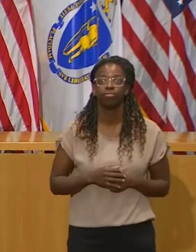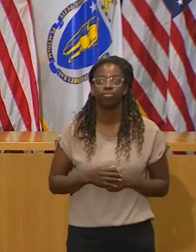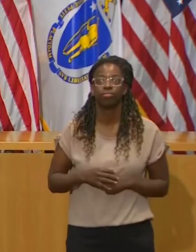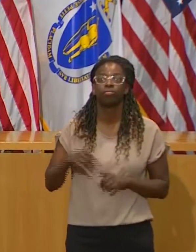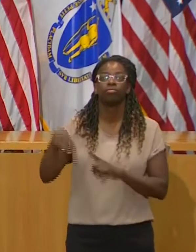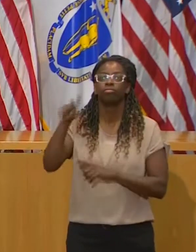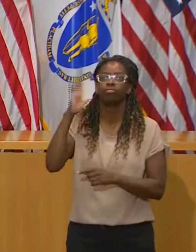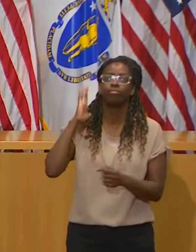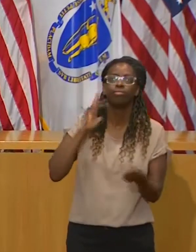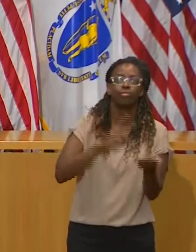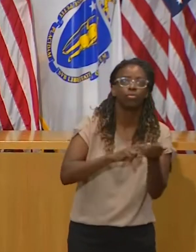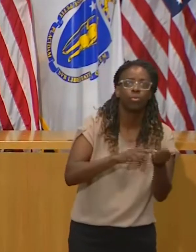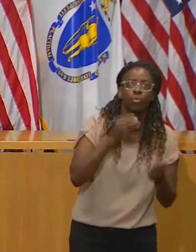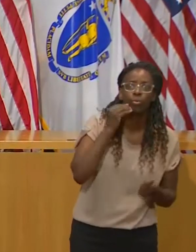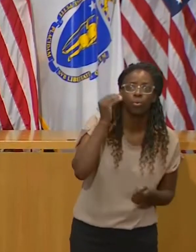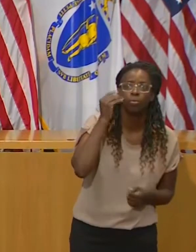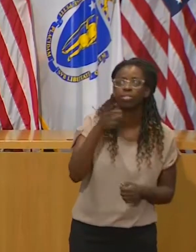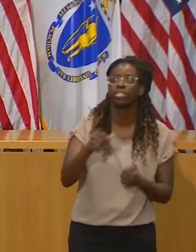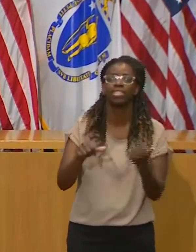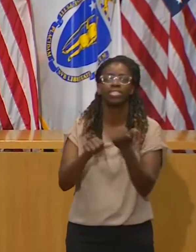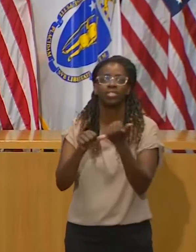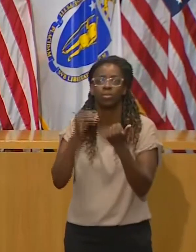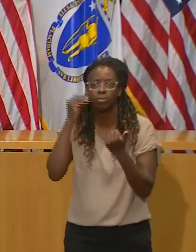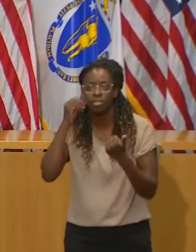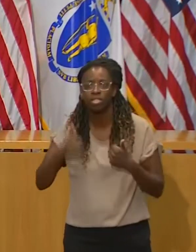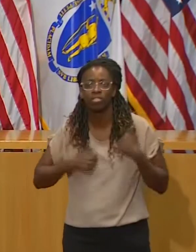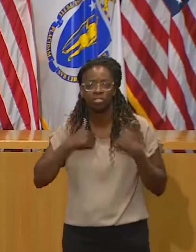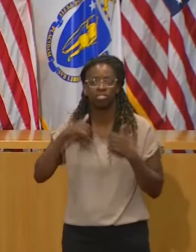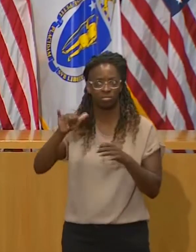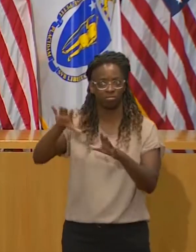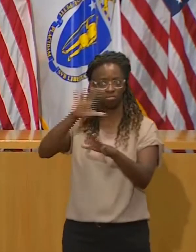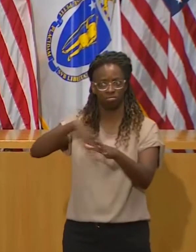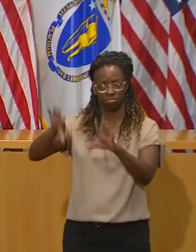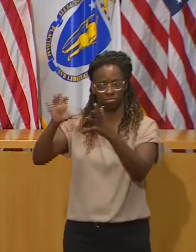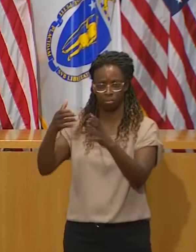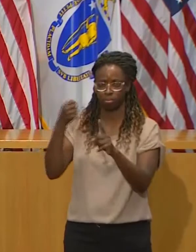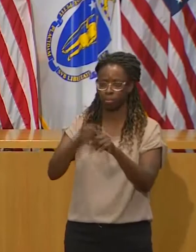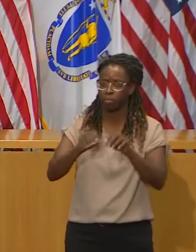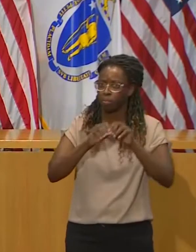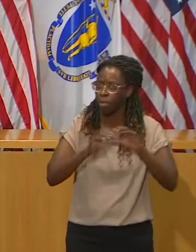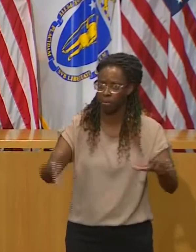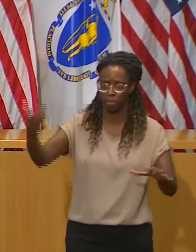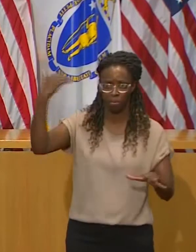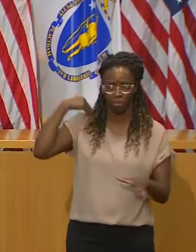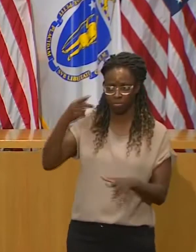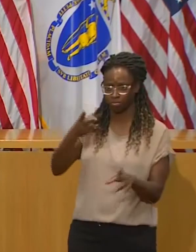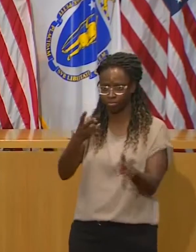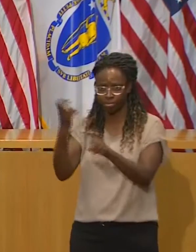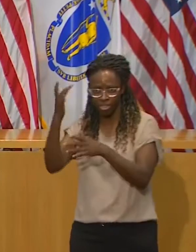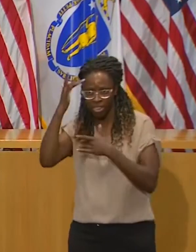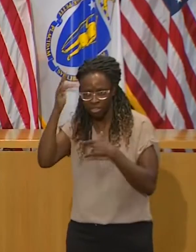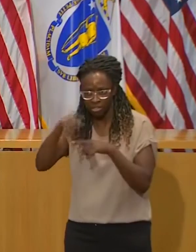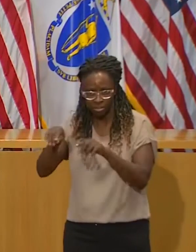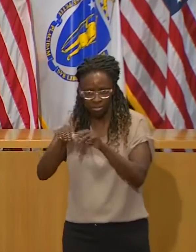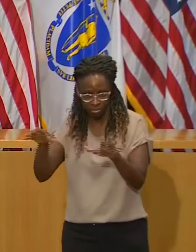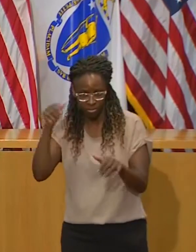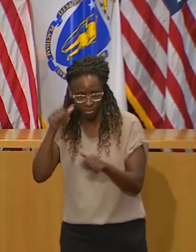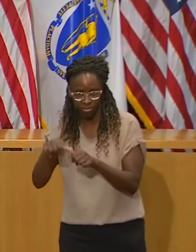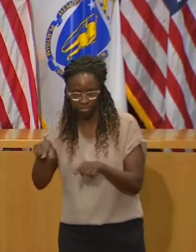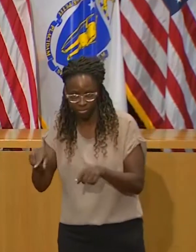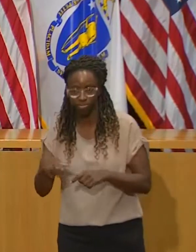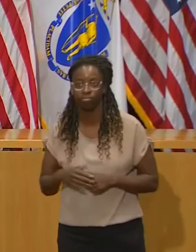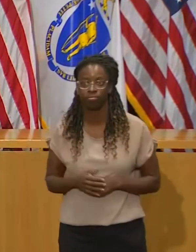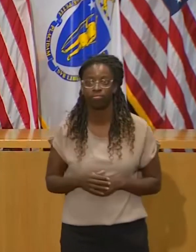and we created a variety of strict guidelines on ways to protect our most vulnerable residents. residents from being exposed to COVID-19,